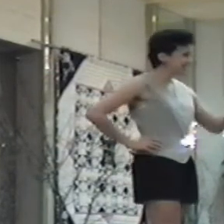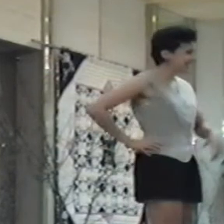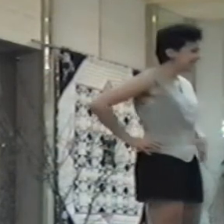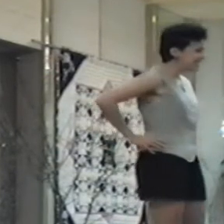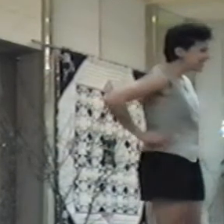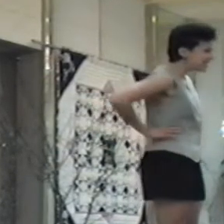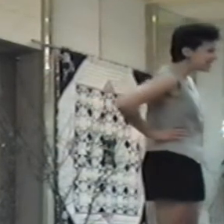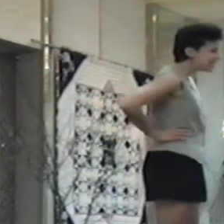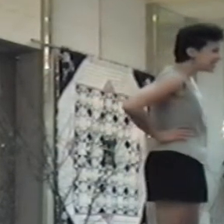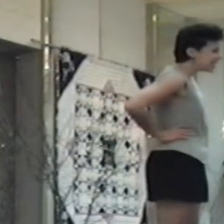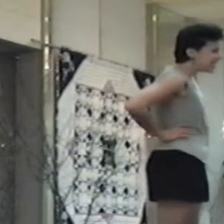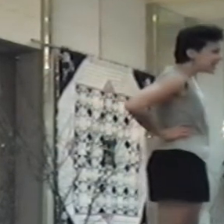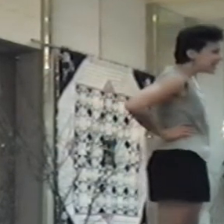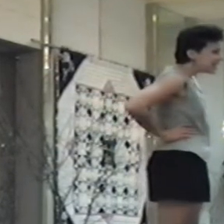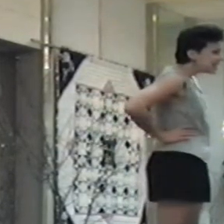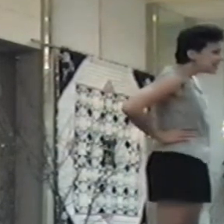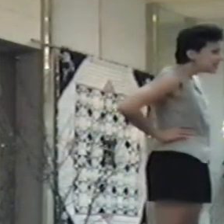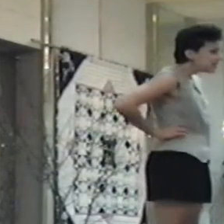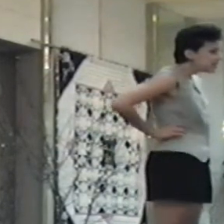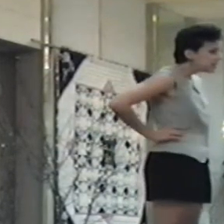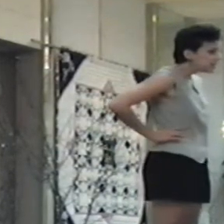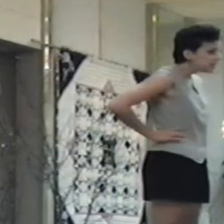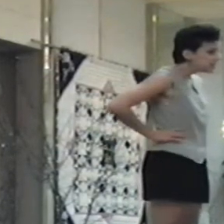Yes? Do you ever have an argument with your husband,